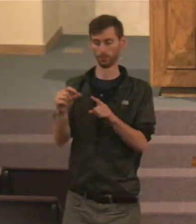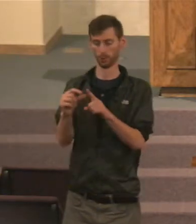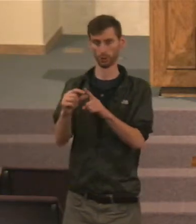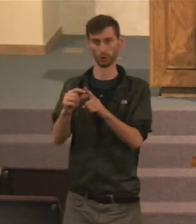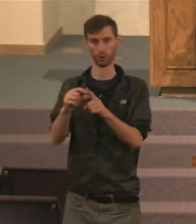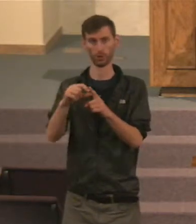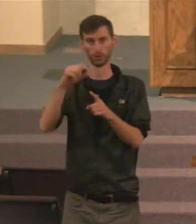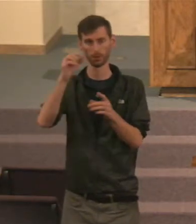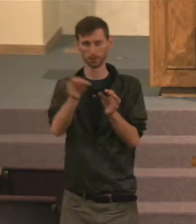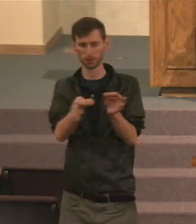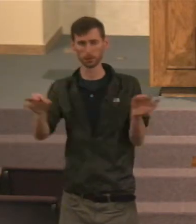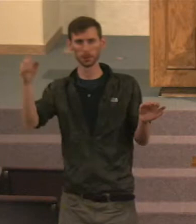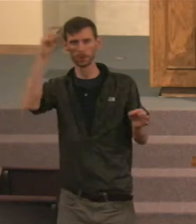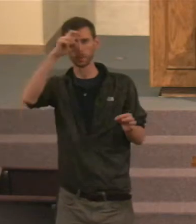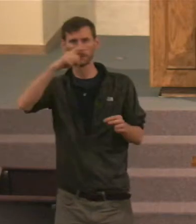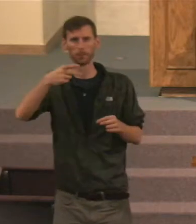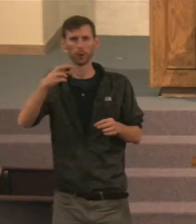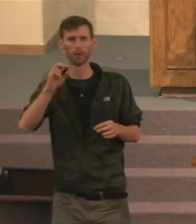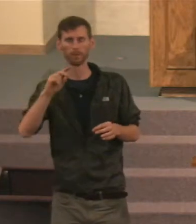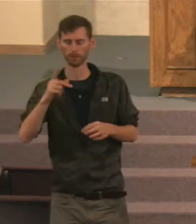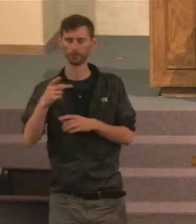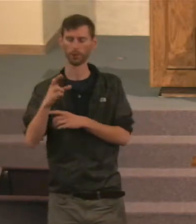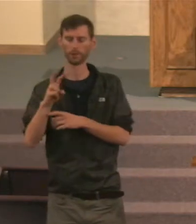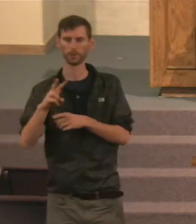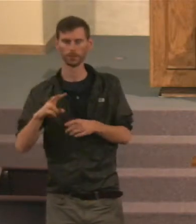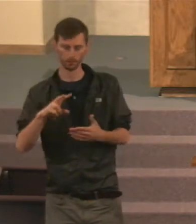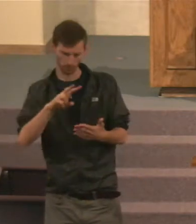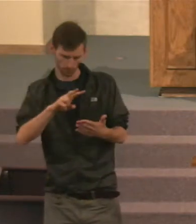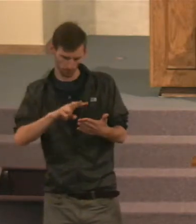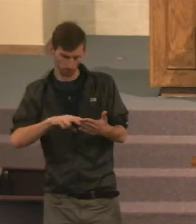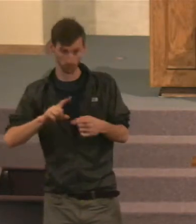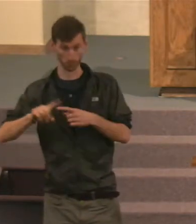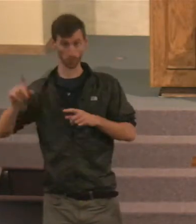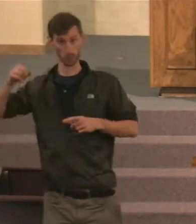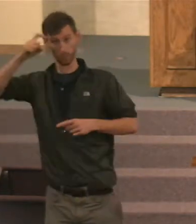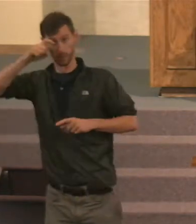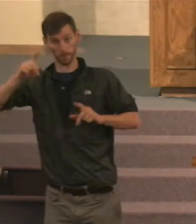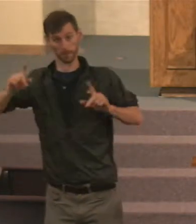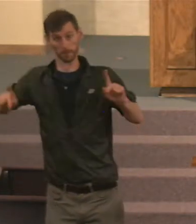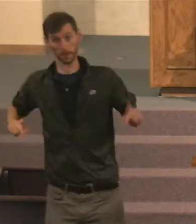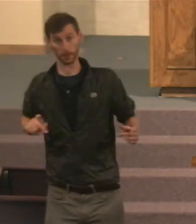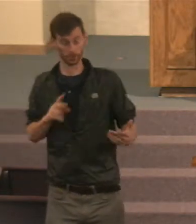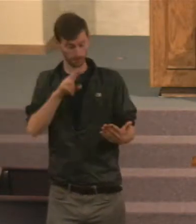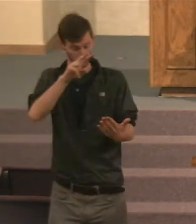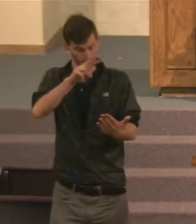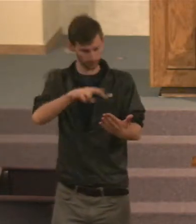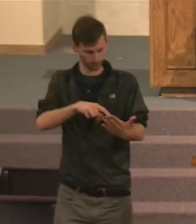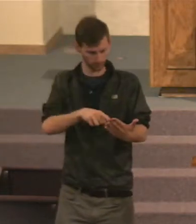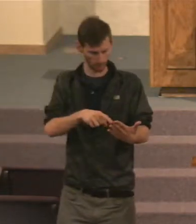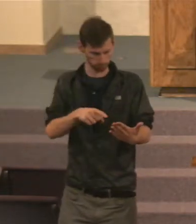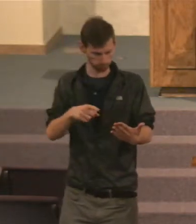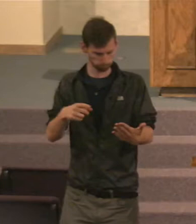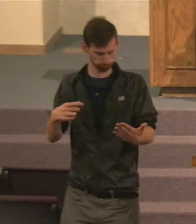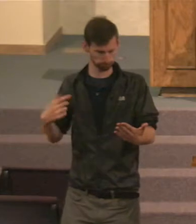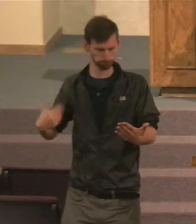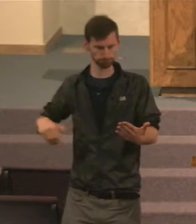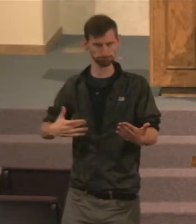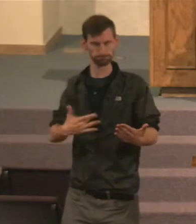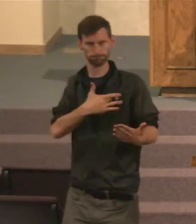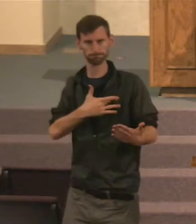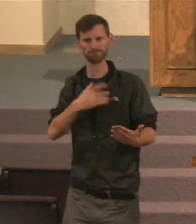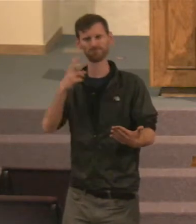us to do, What needs to be done, And there's several other things, We'll talk about that, Finish that up very quickly, Next week,